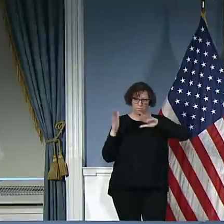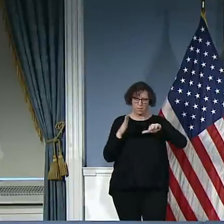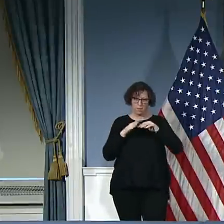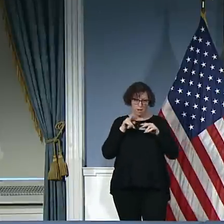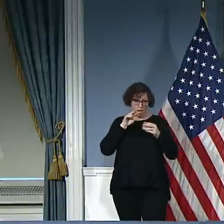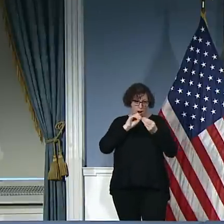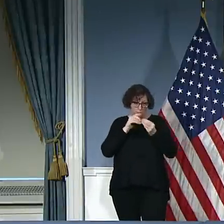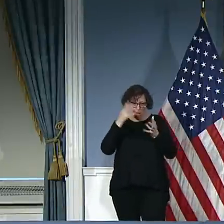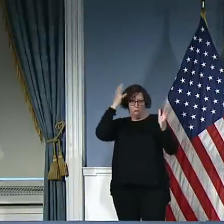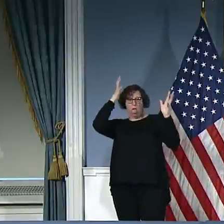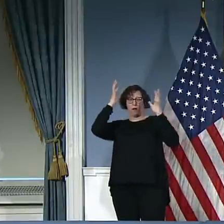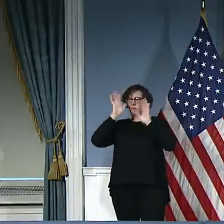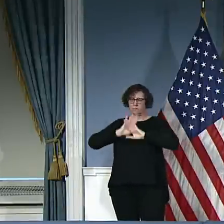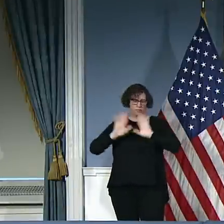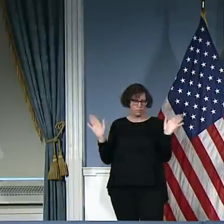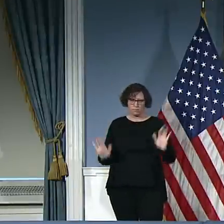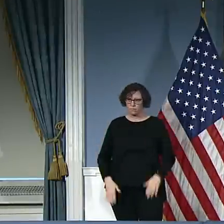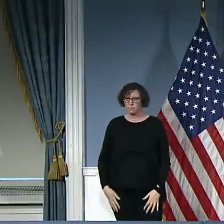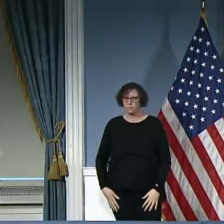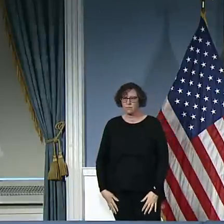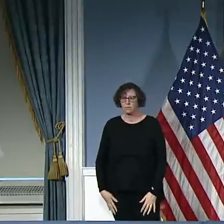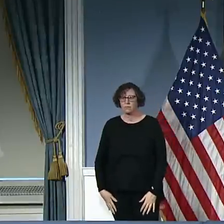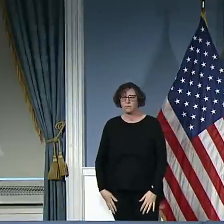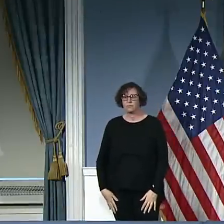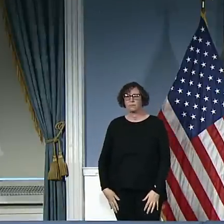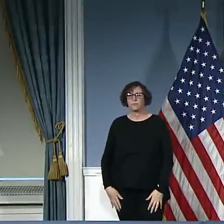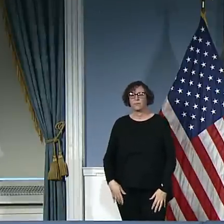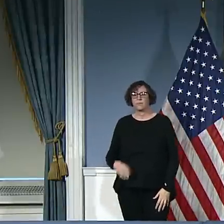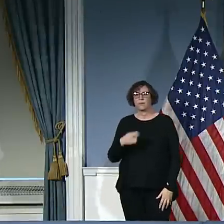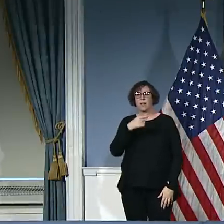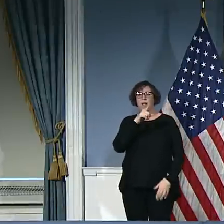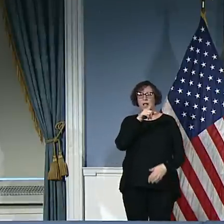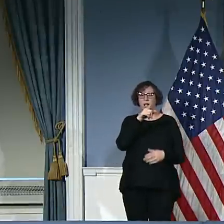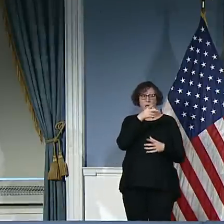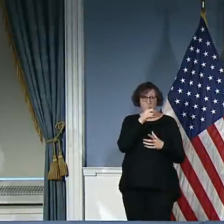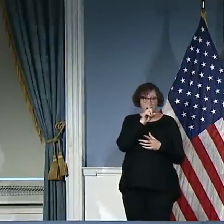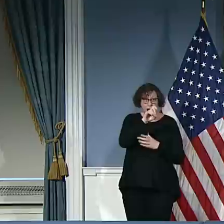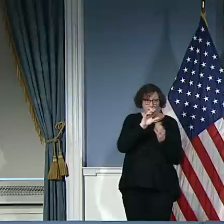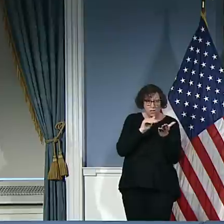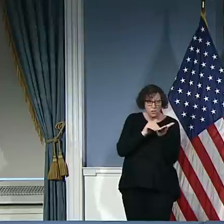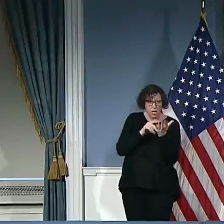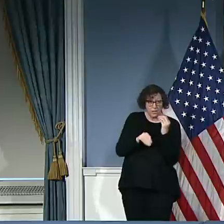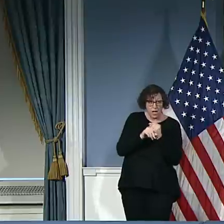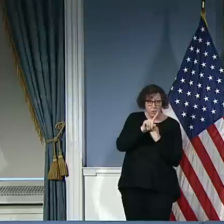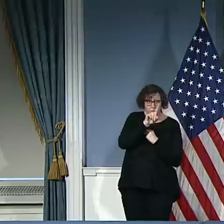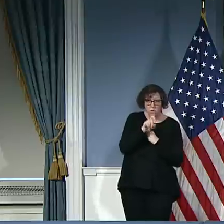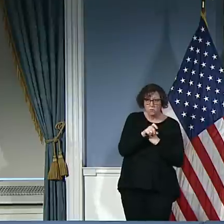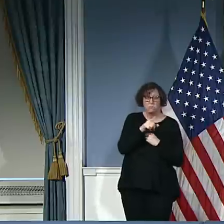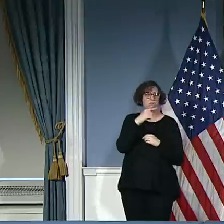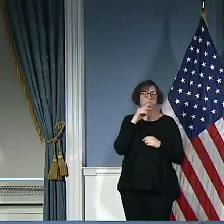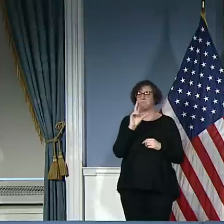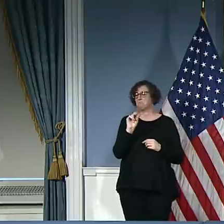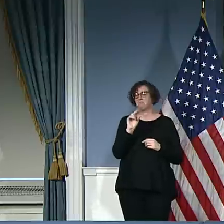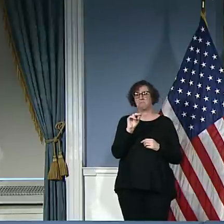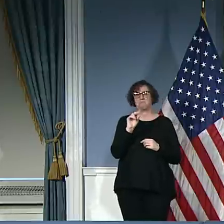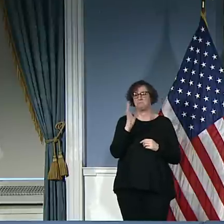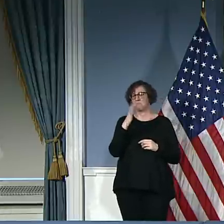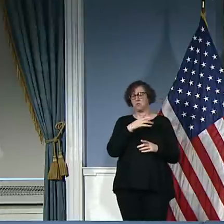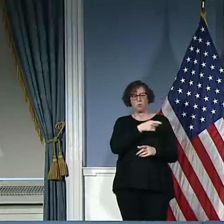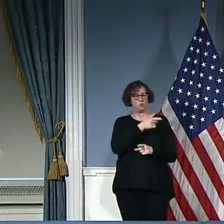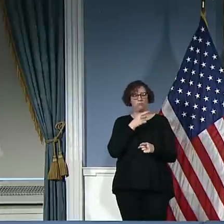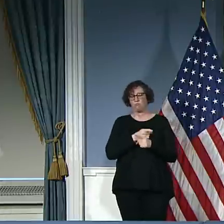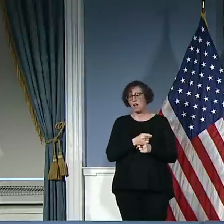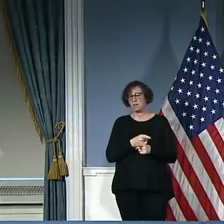I think you've covered it. We have enough resources, as you've said, certainly to get through March